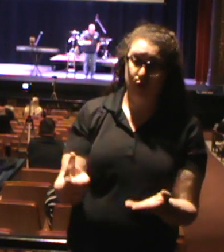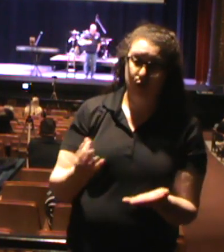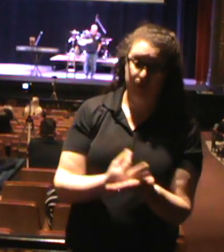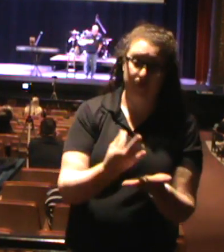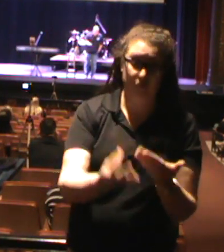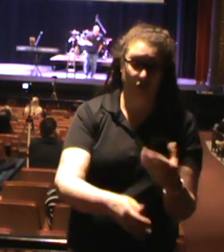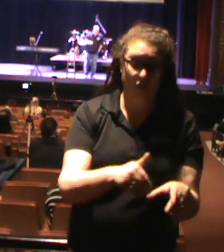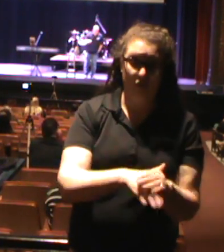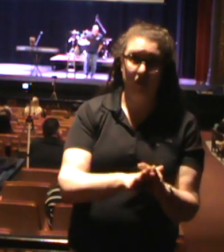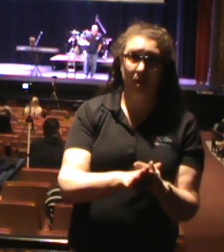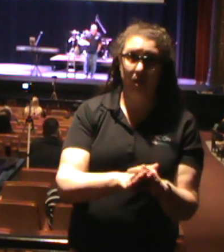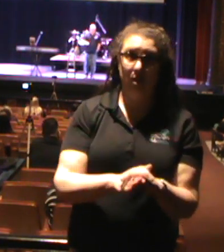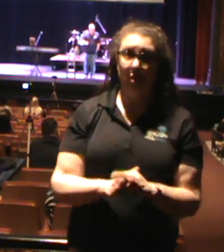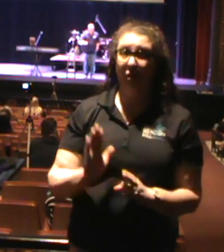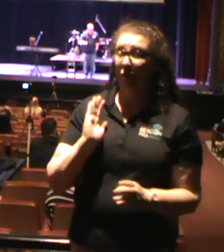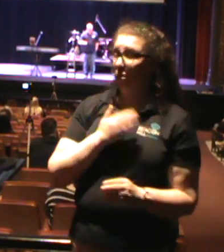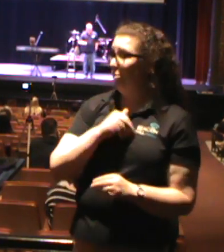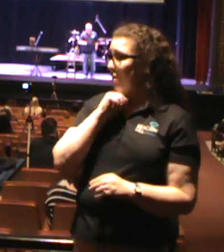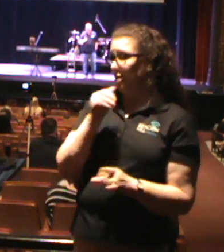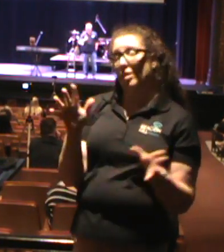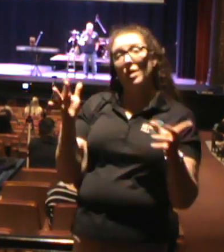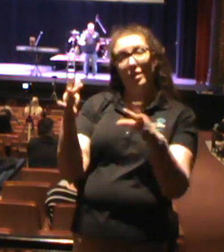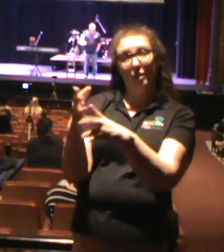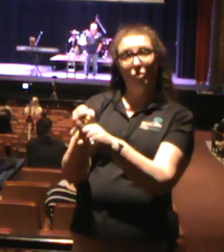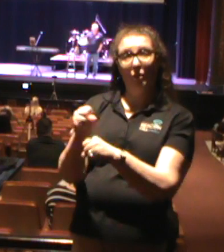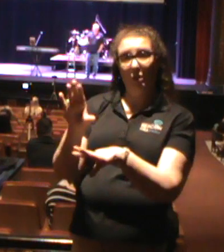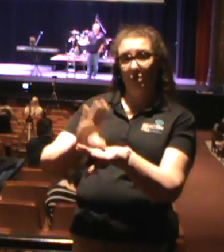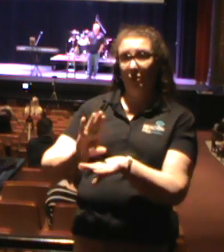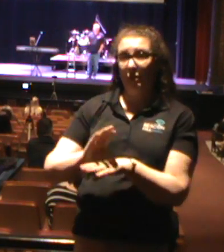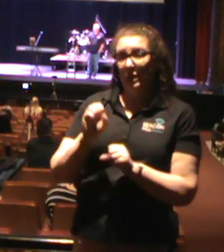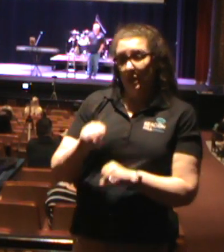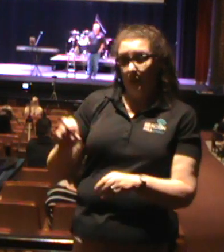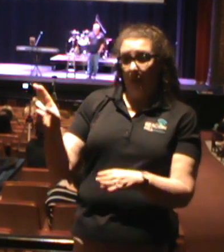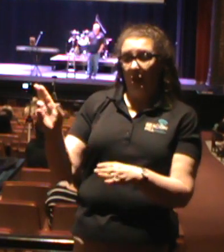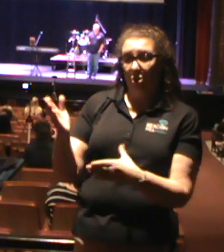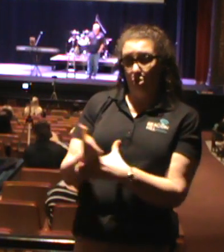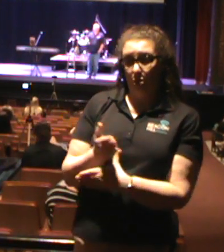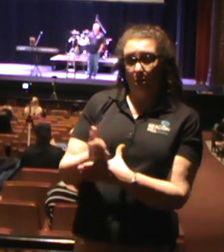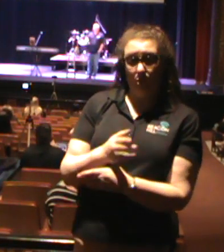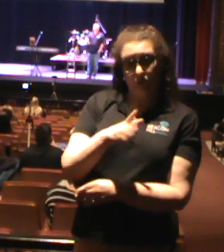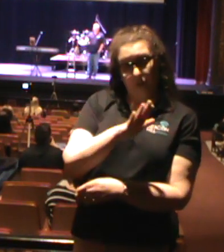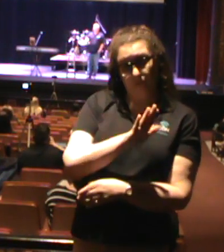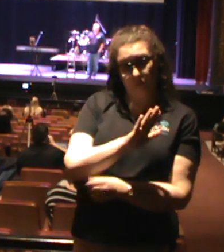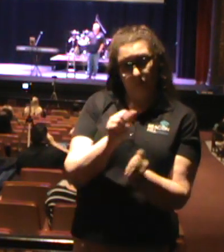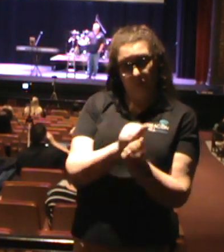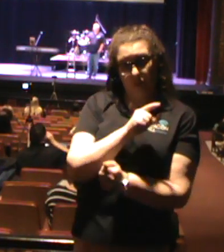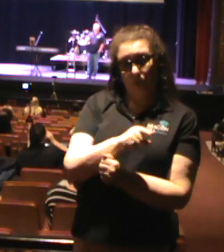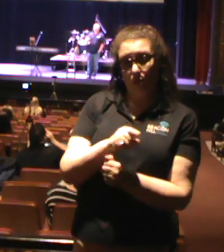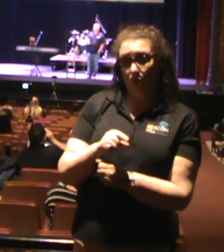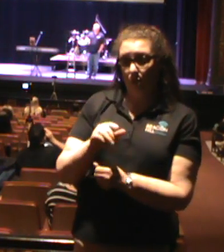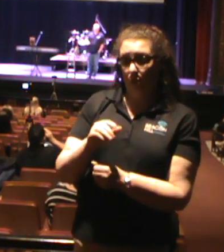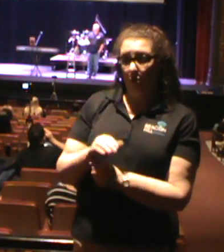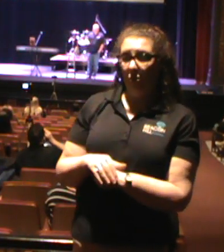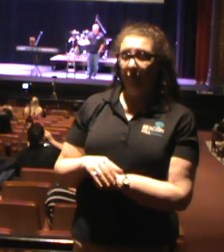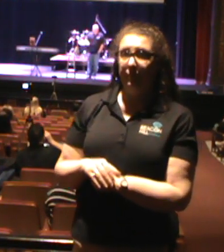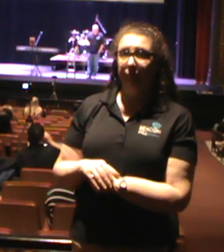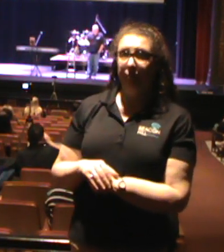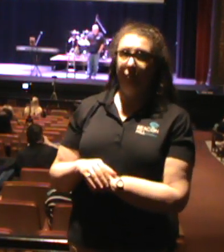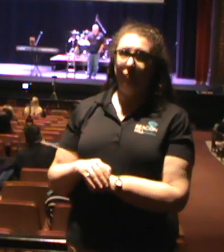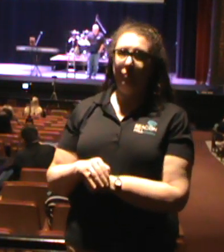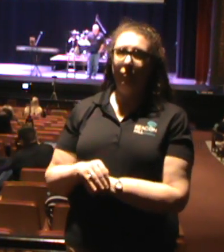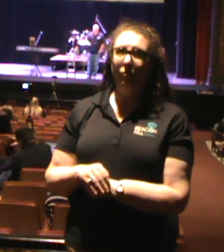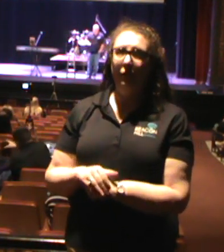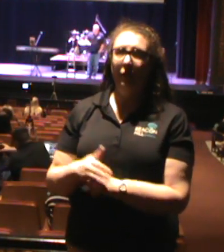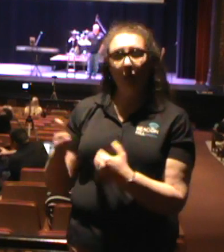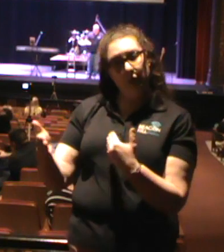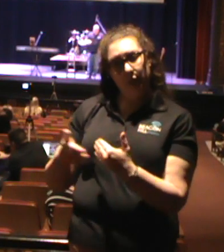not considered an attractional church. I could share some with you locally and nationally, but I don't think that's why I asked what we would